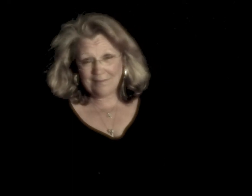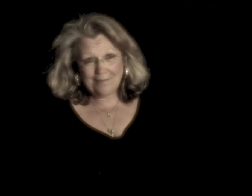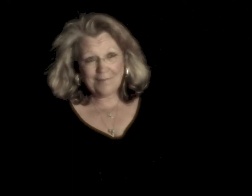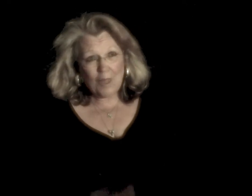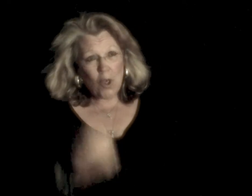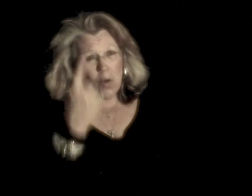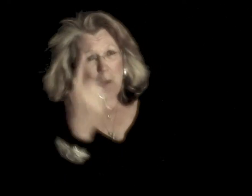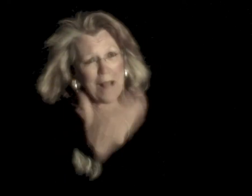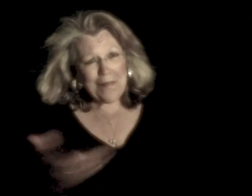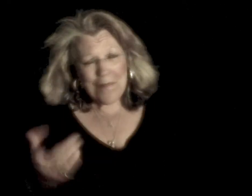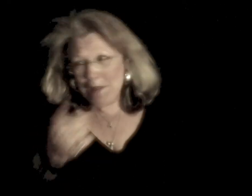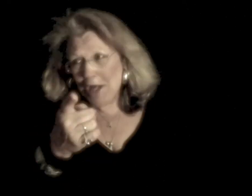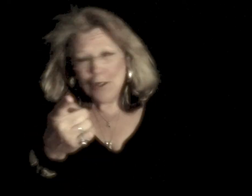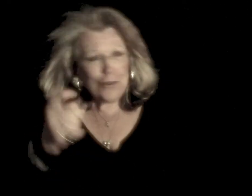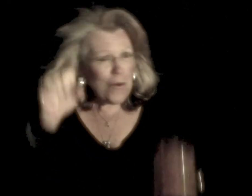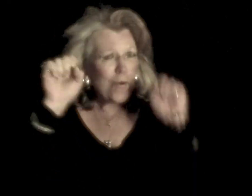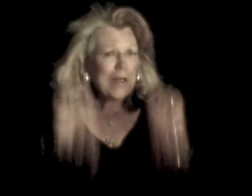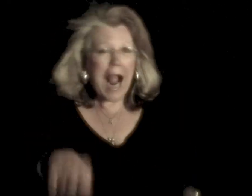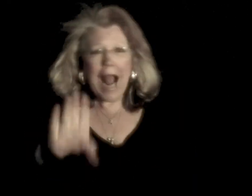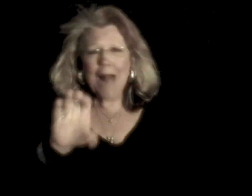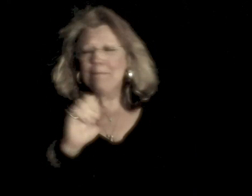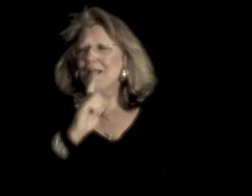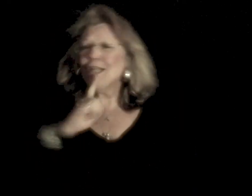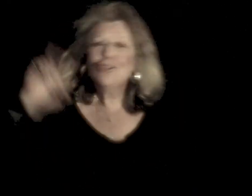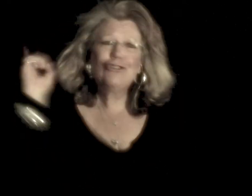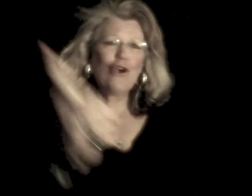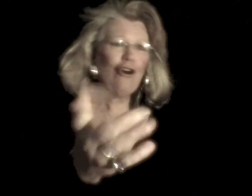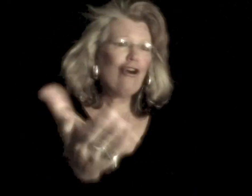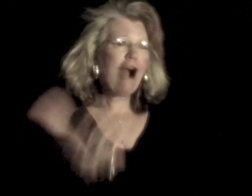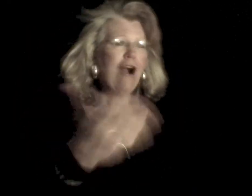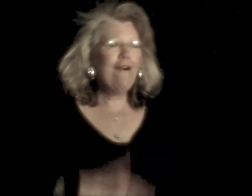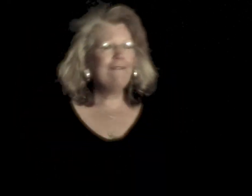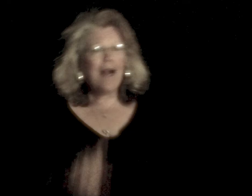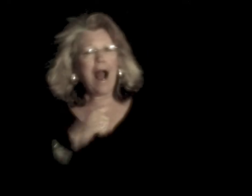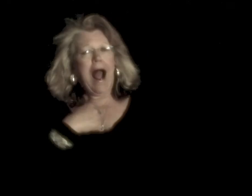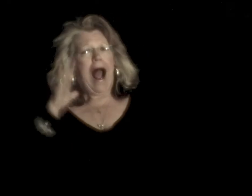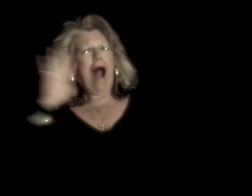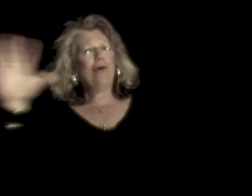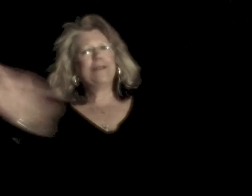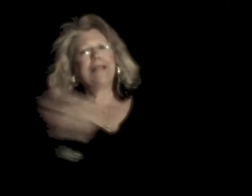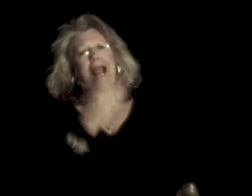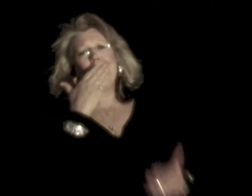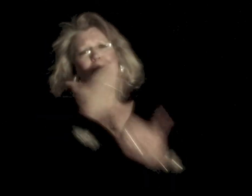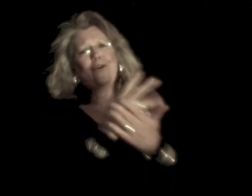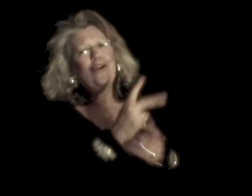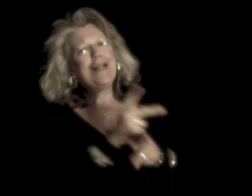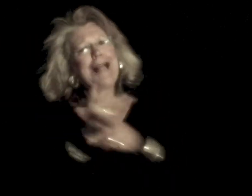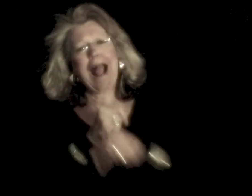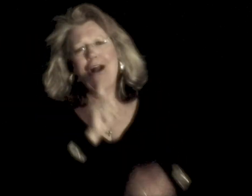One thing you can be sure, I'll take good care